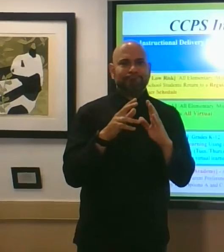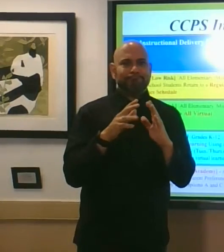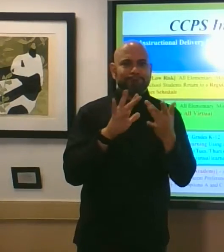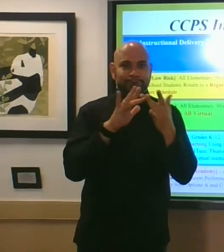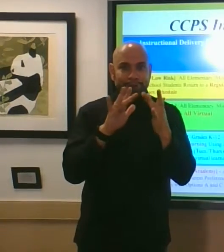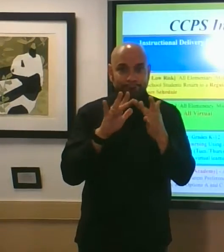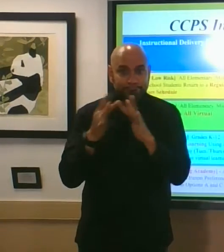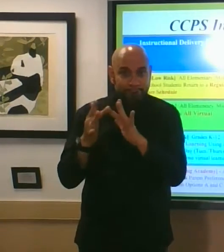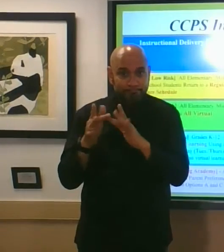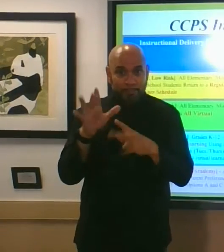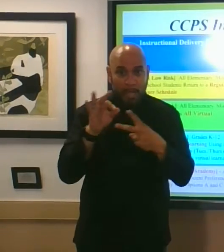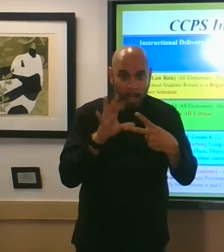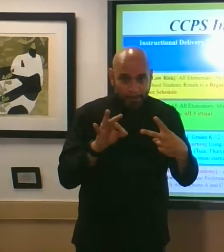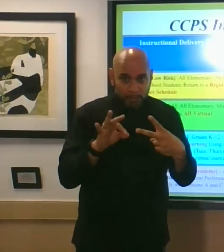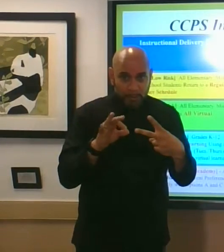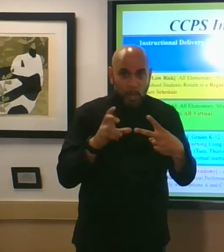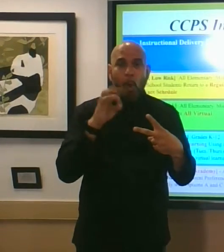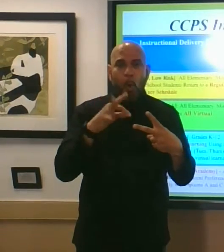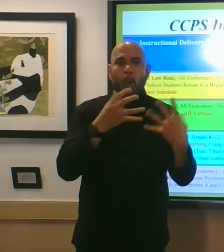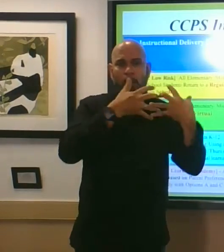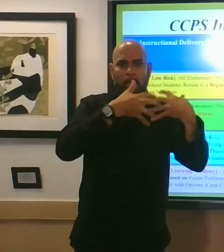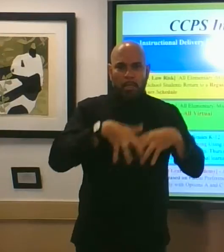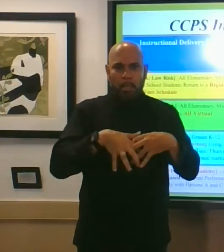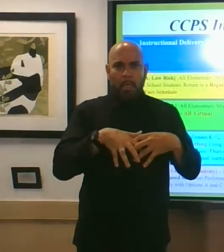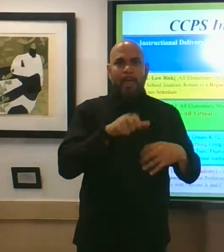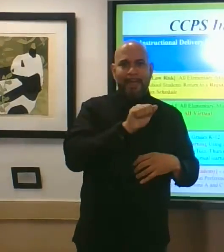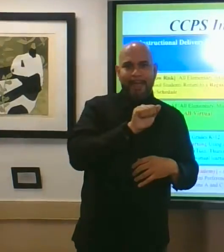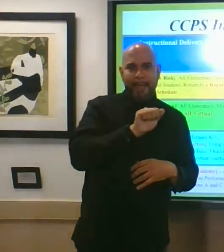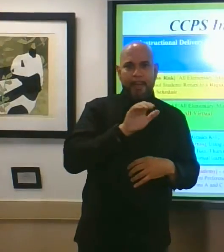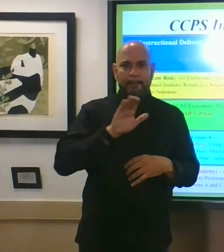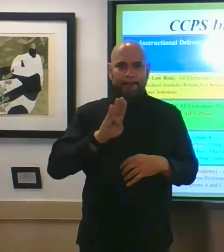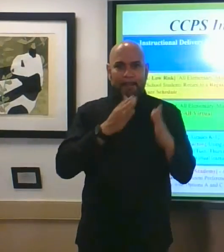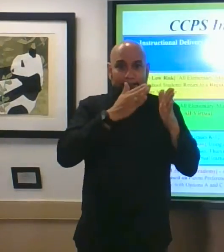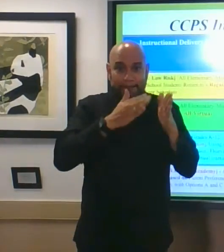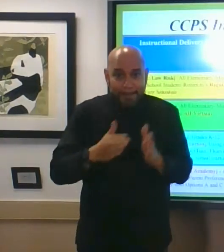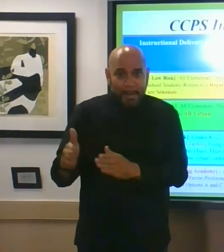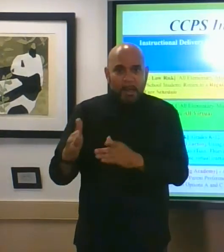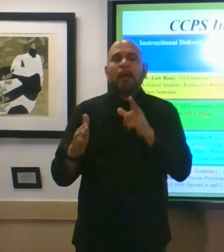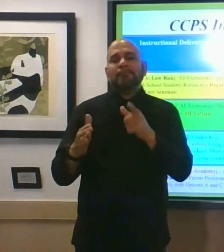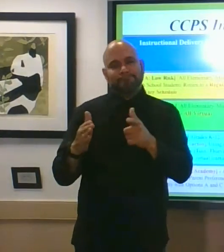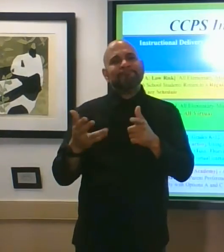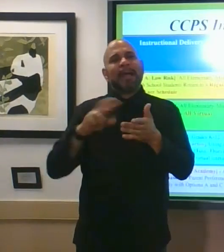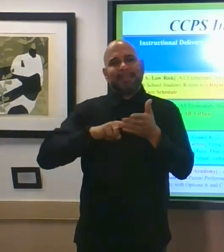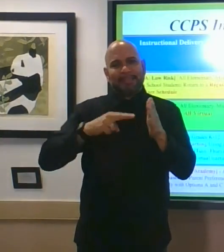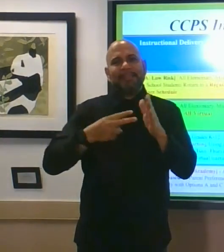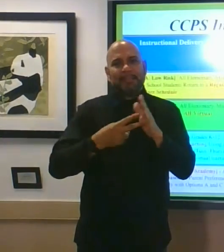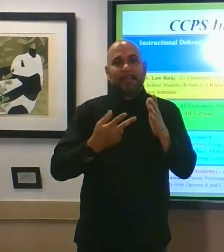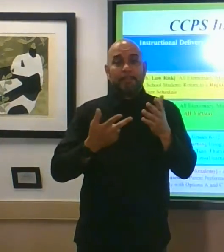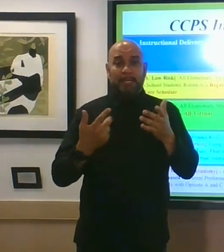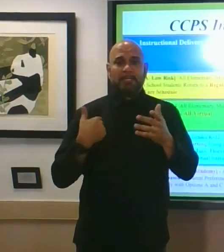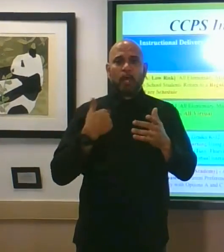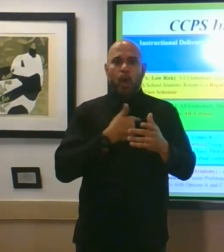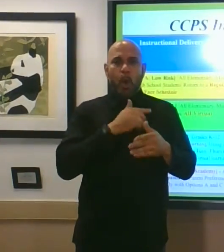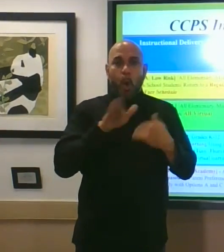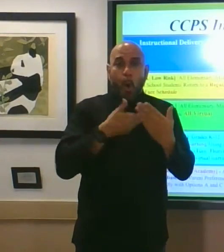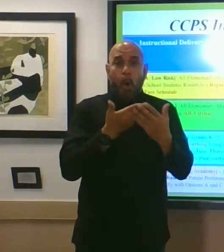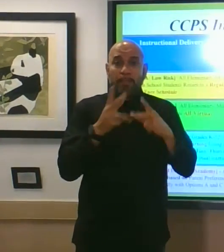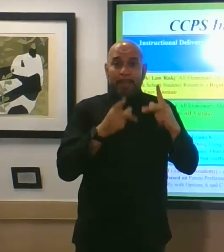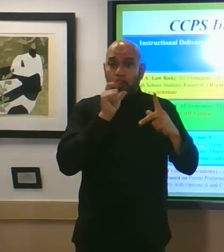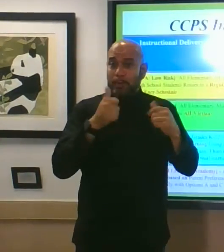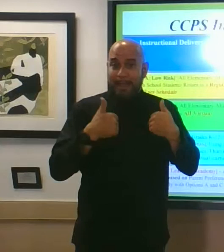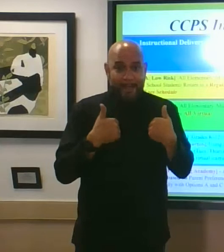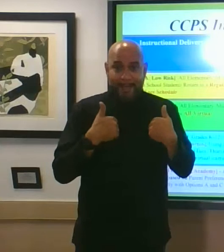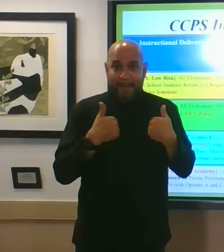model that should help ensure that all those who need a device get a device first we have many